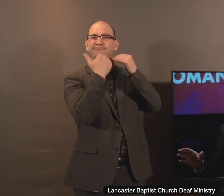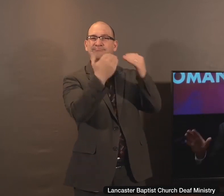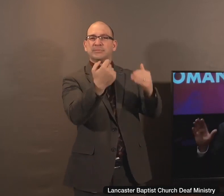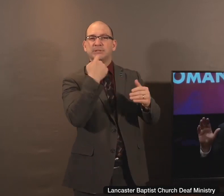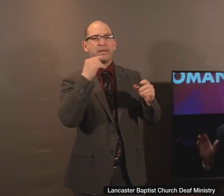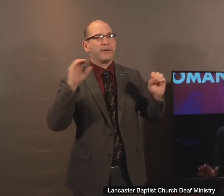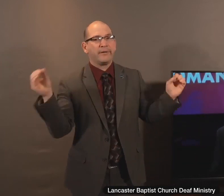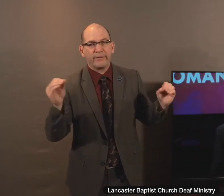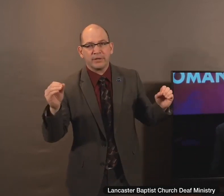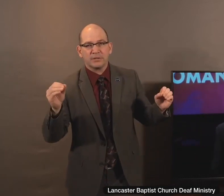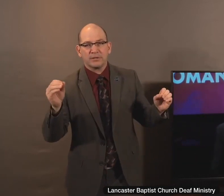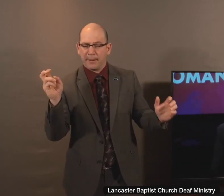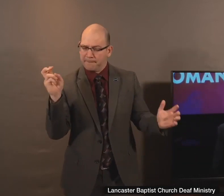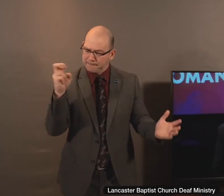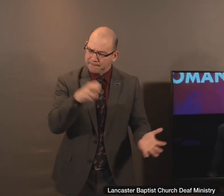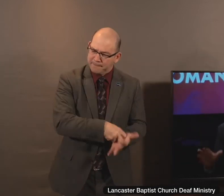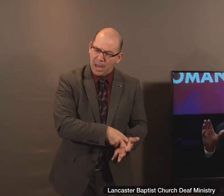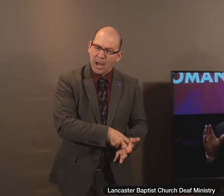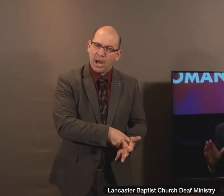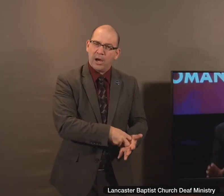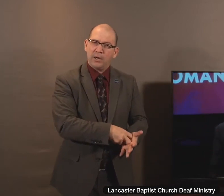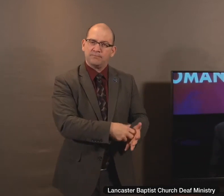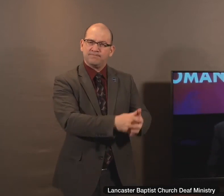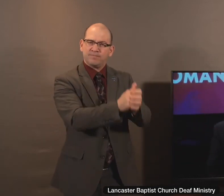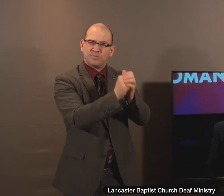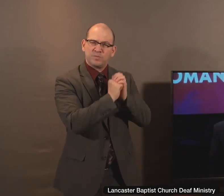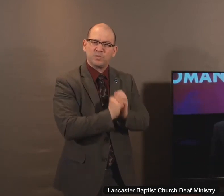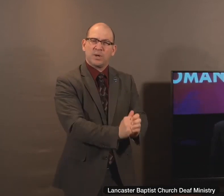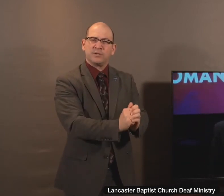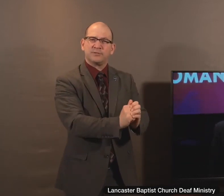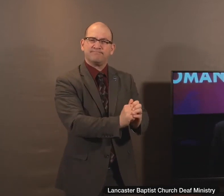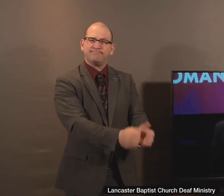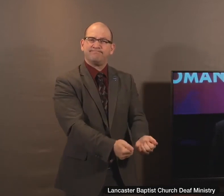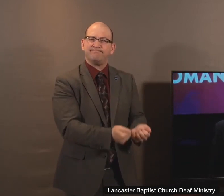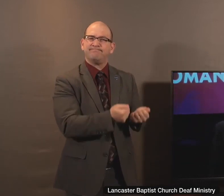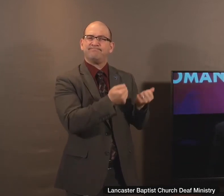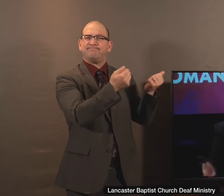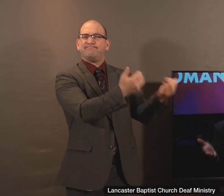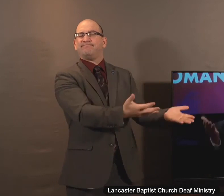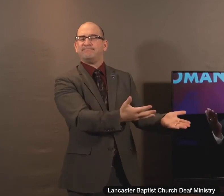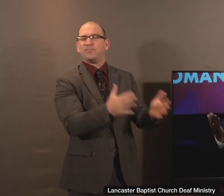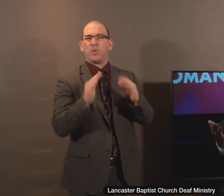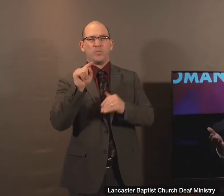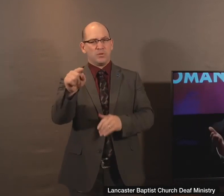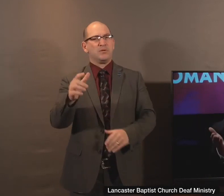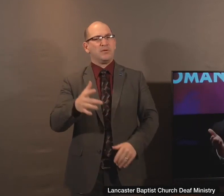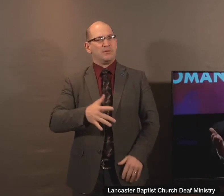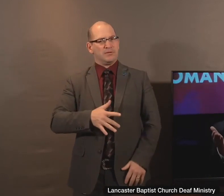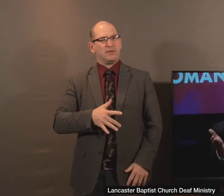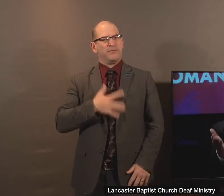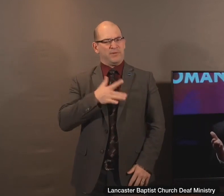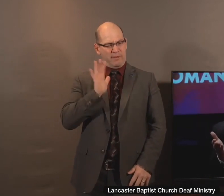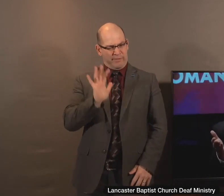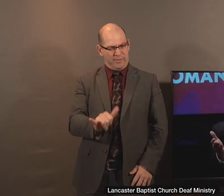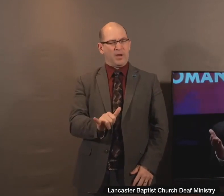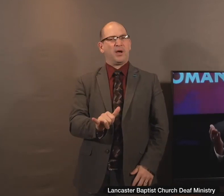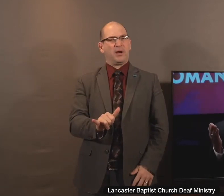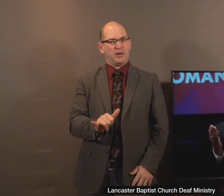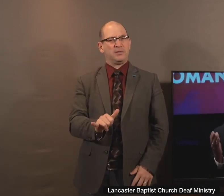She just bowed before him and began to sacrifice to him. I hope you still have in your heart that understanding that